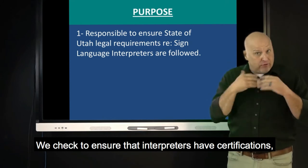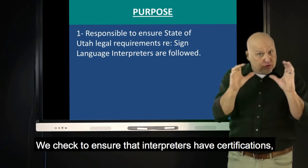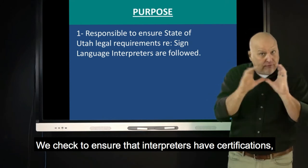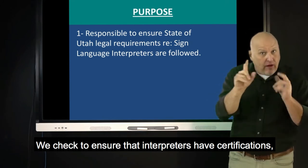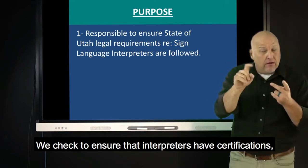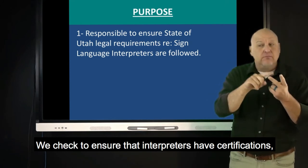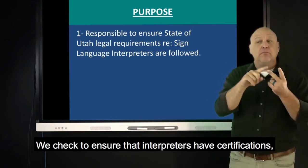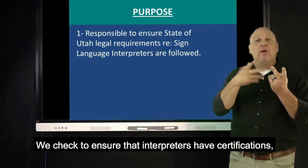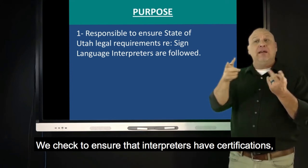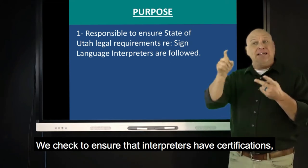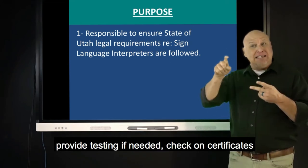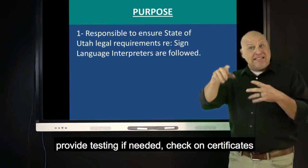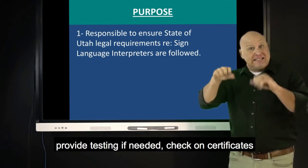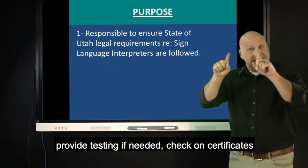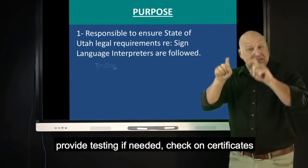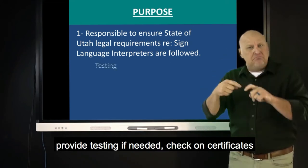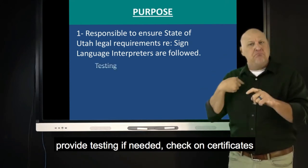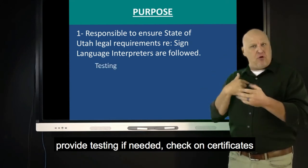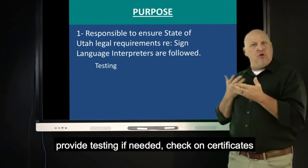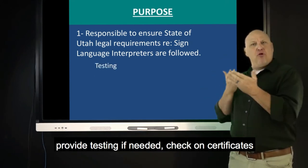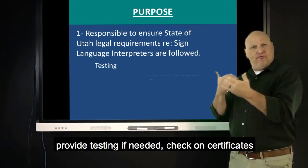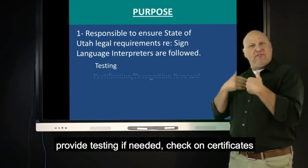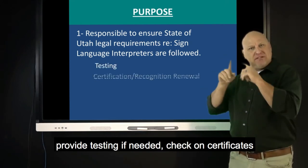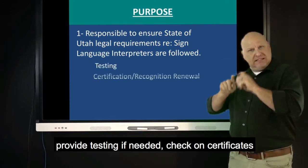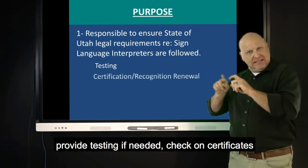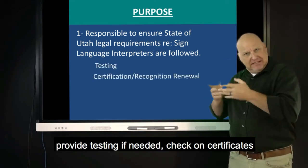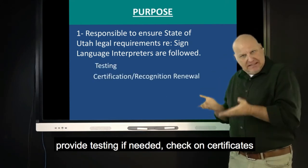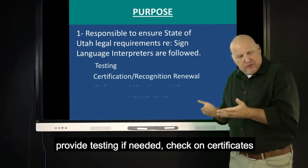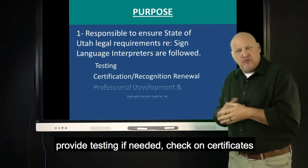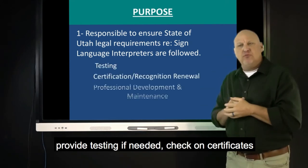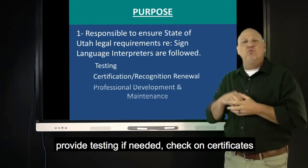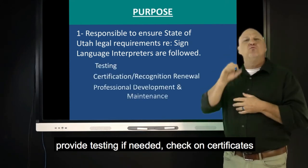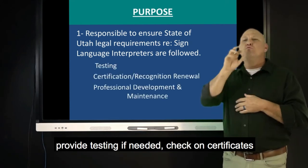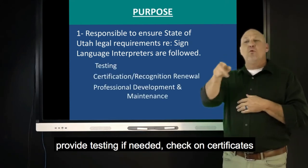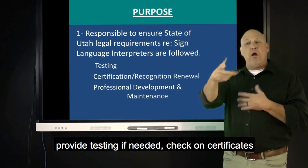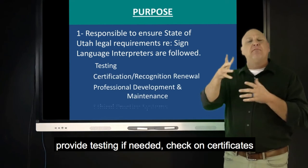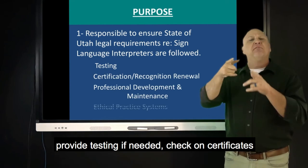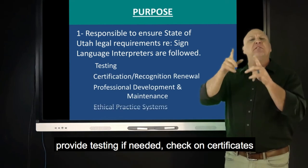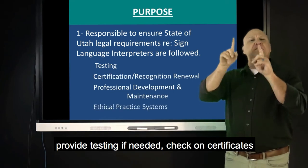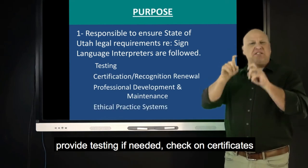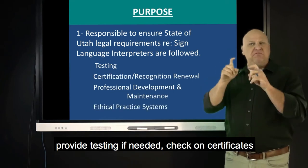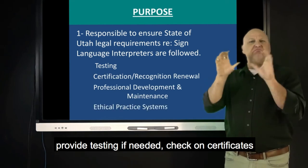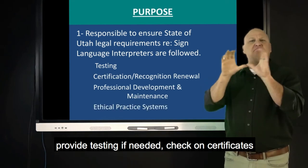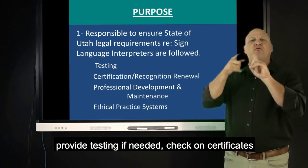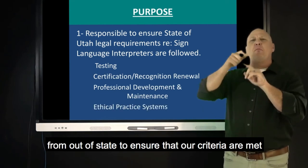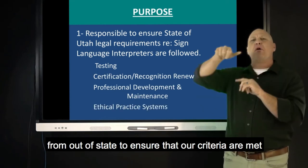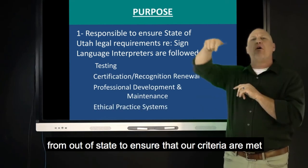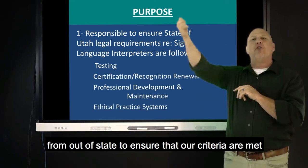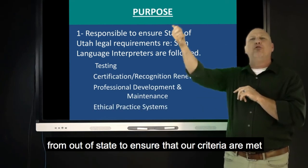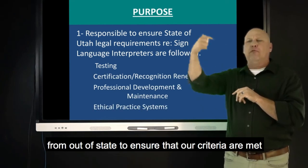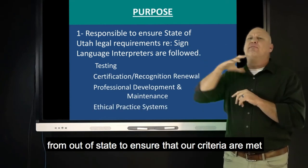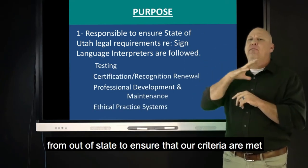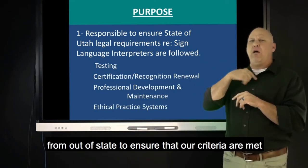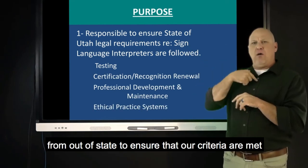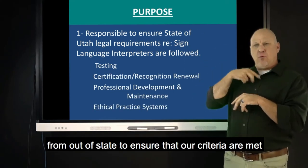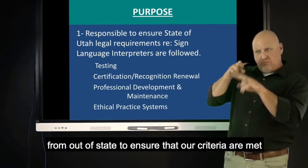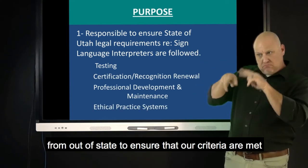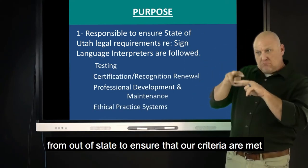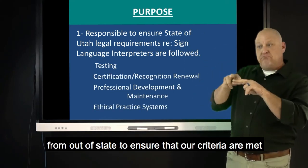We make sure individuals are certified, or if they need to take the test, we offer that test here at our center. If they